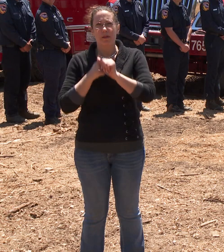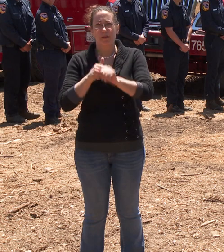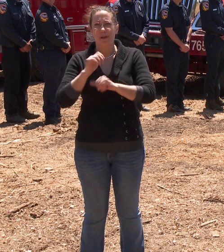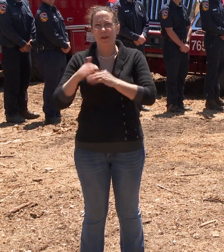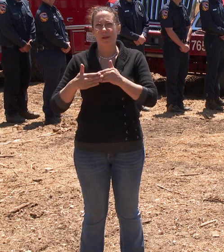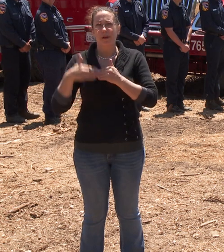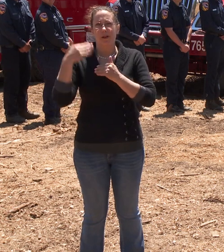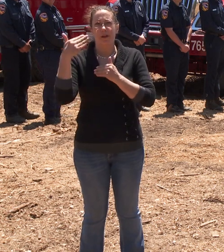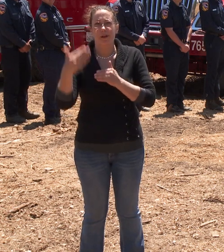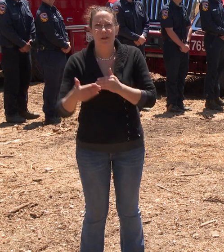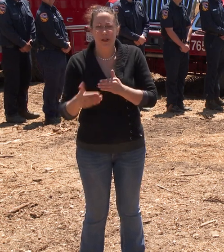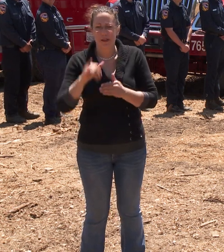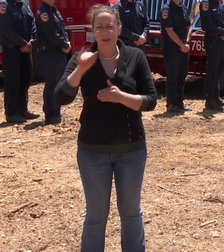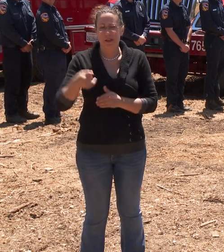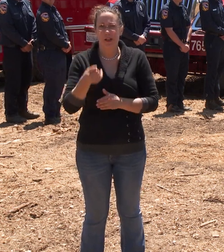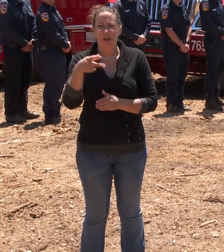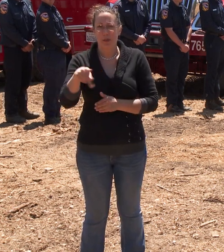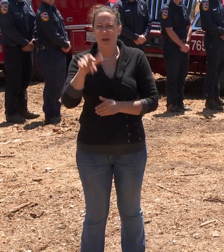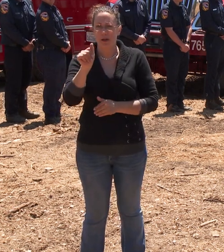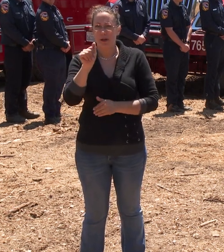Patton, Director of California Conservation Corps.